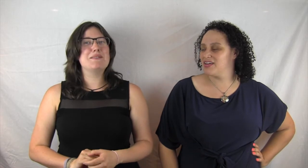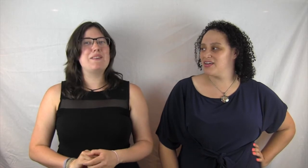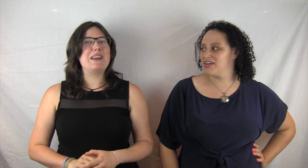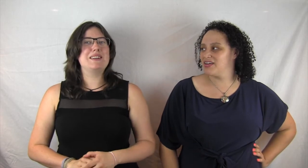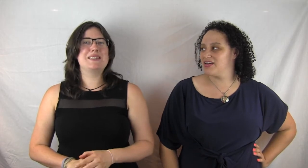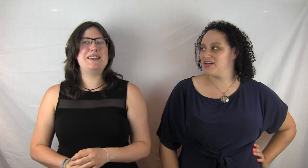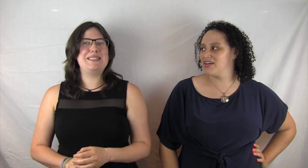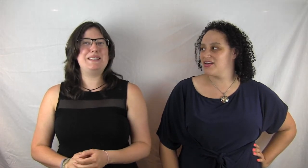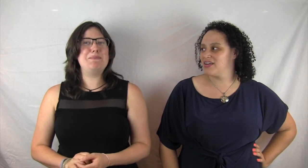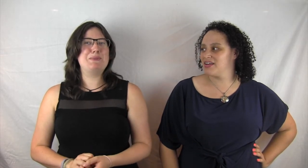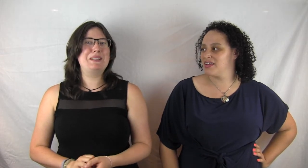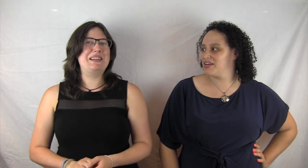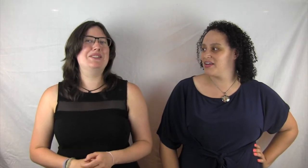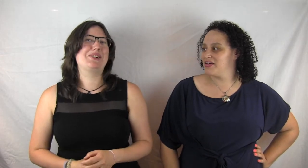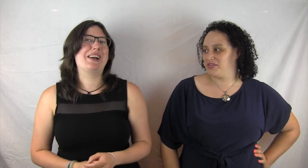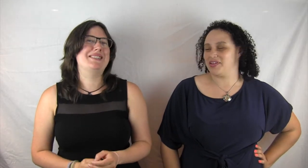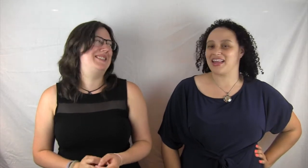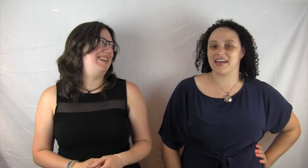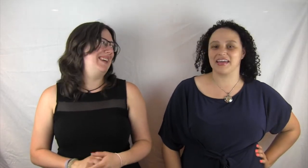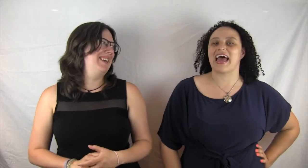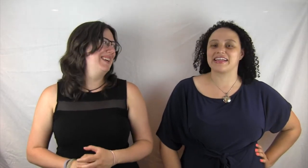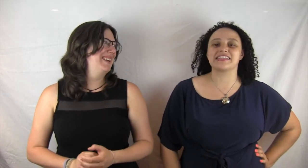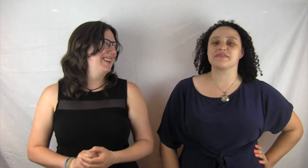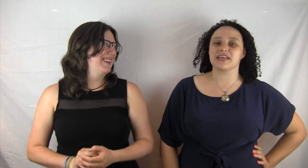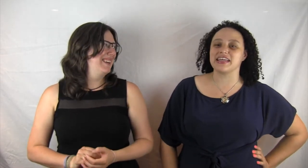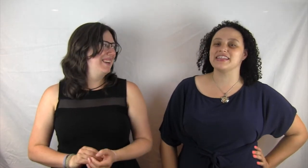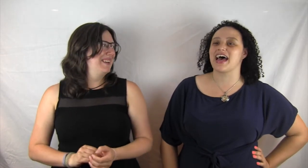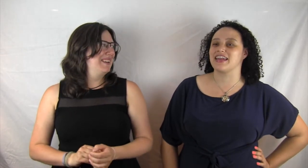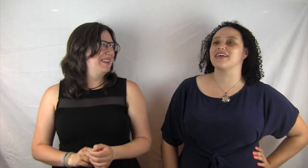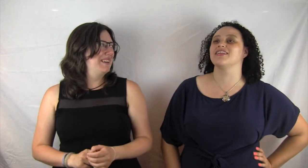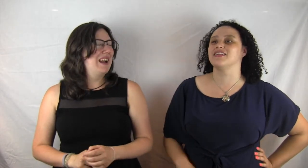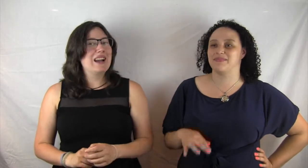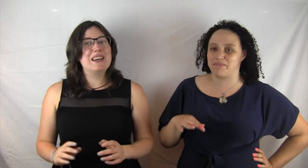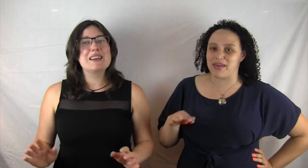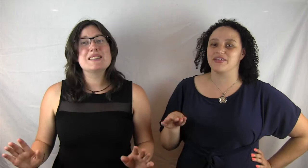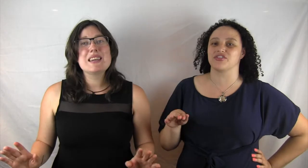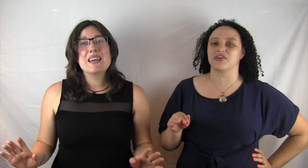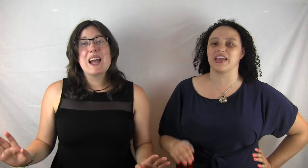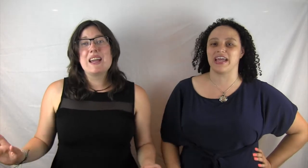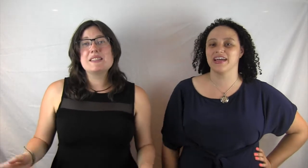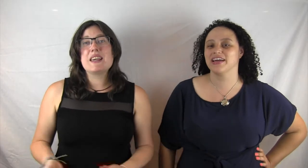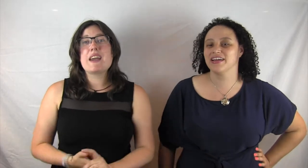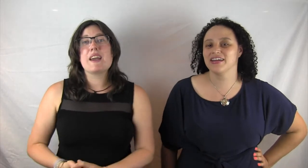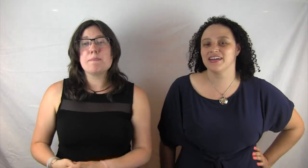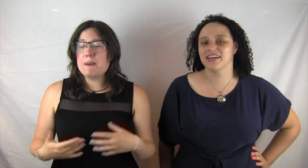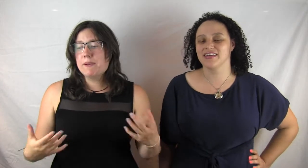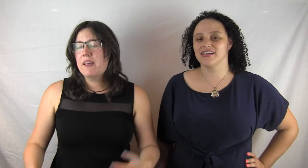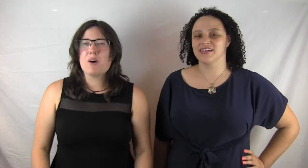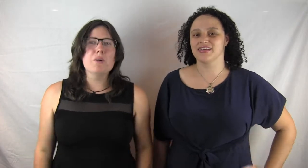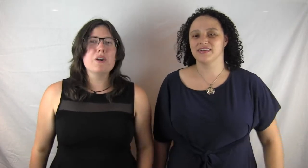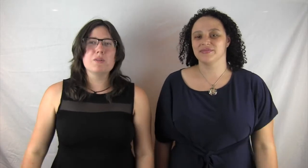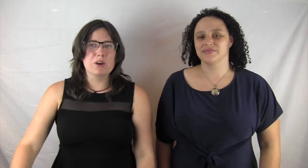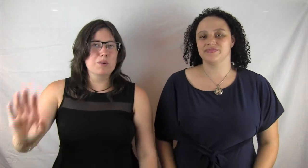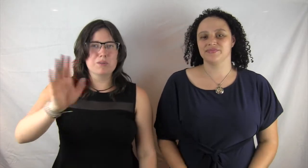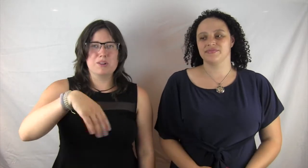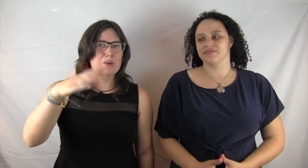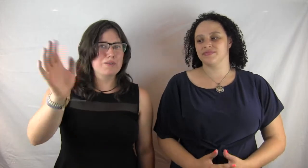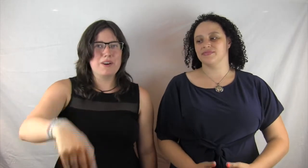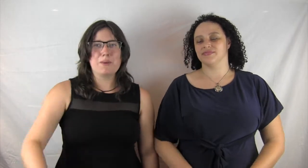fate because he seemed really interesting. Like, yeah, he seems like he's had a big journey. He's like, people are like, oh no, don't, don't fuck